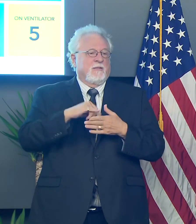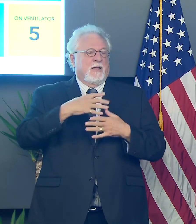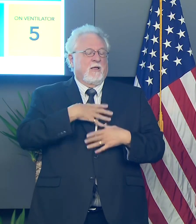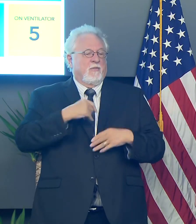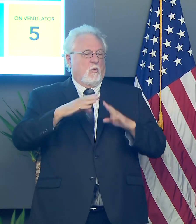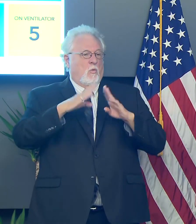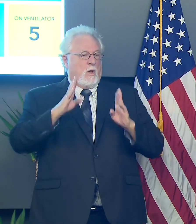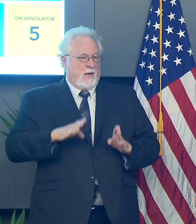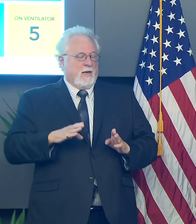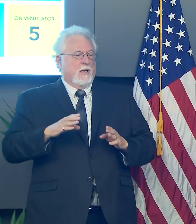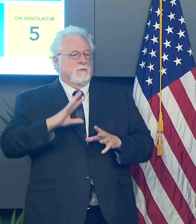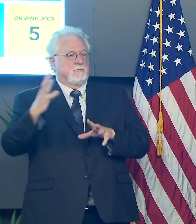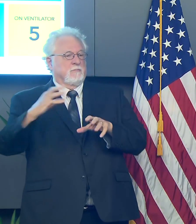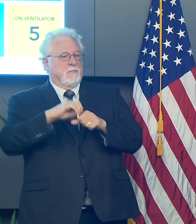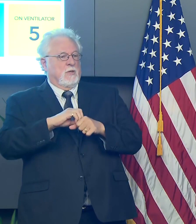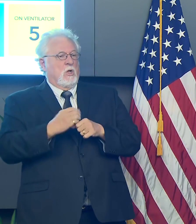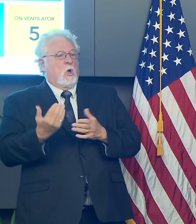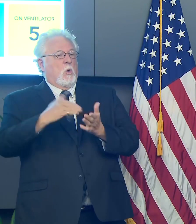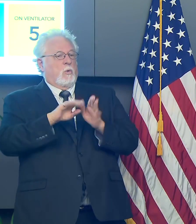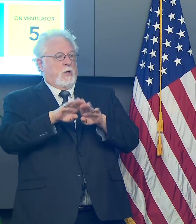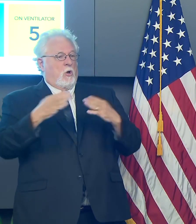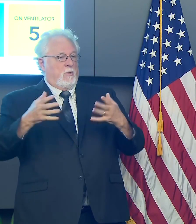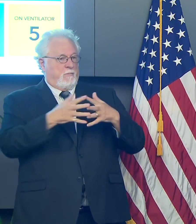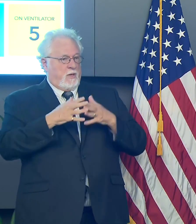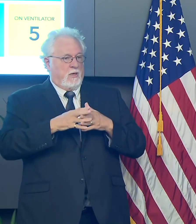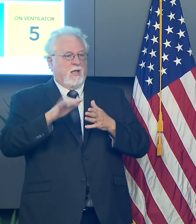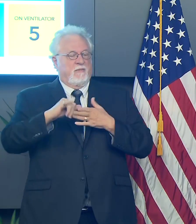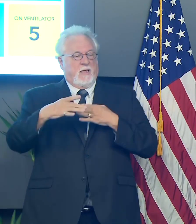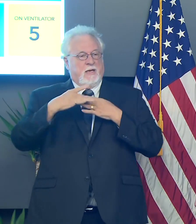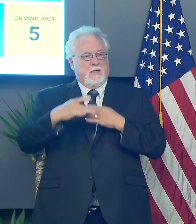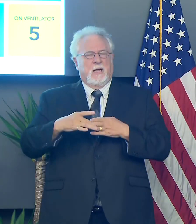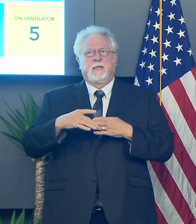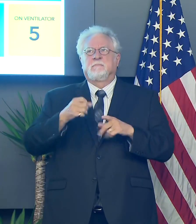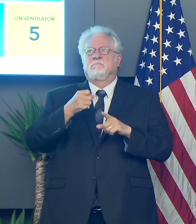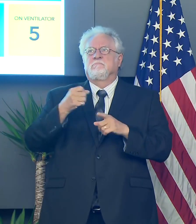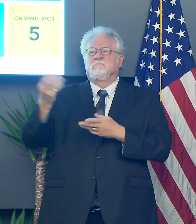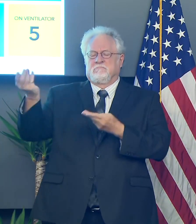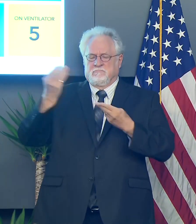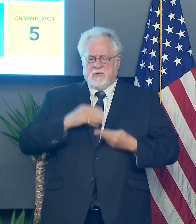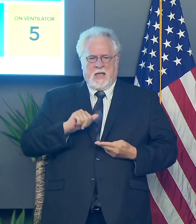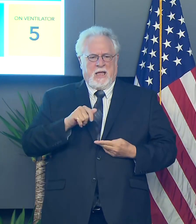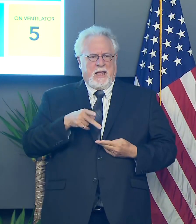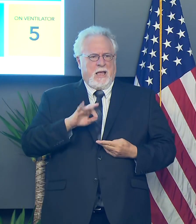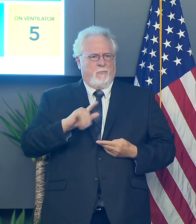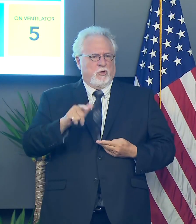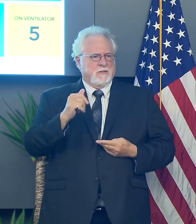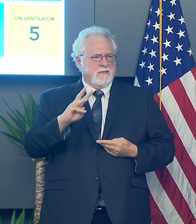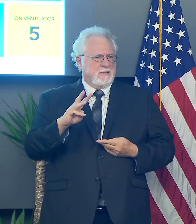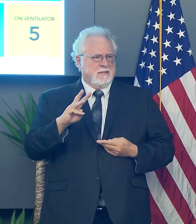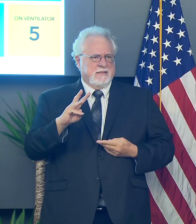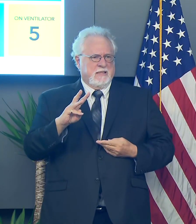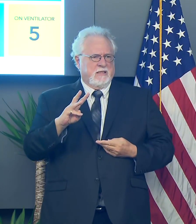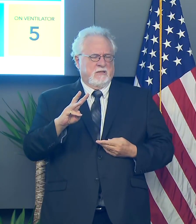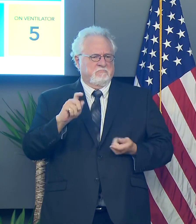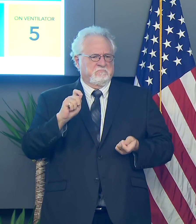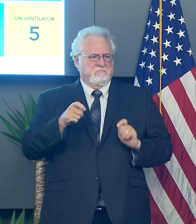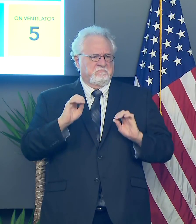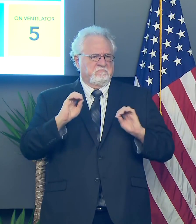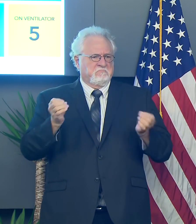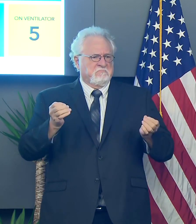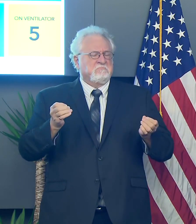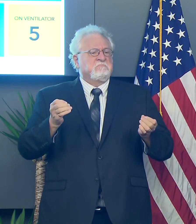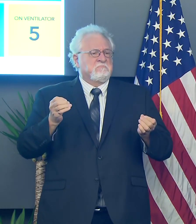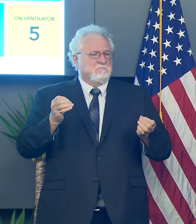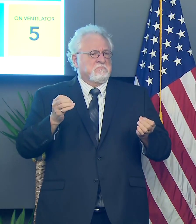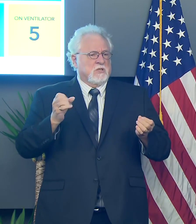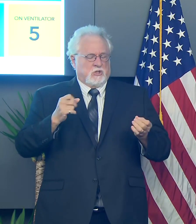the Reopening America Plan. Uh, think that guidance came out on April the 16th. It has not been, uh, changed. And so those